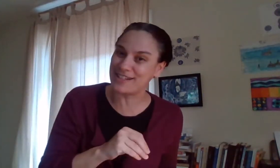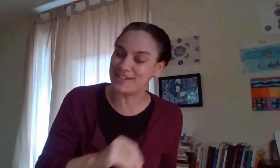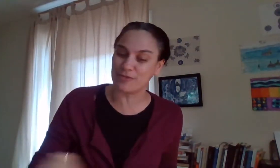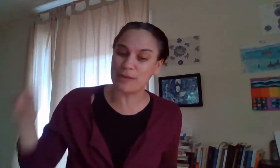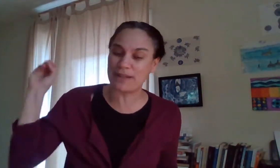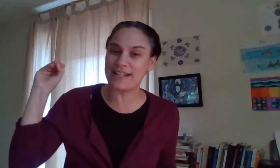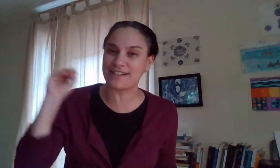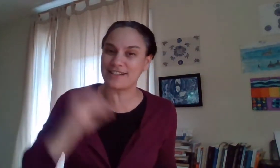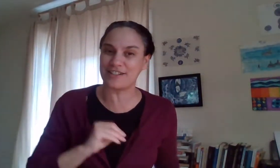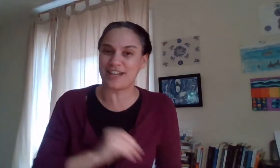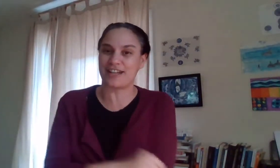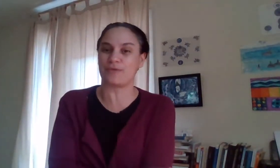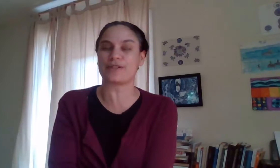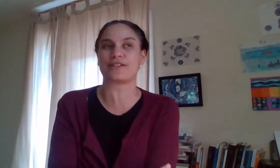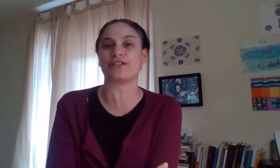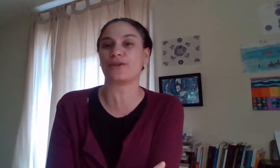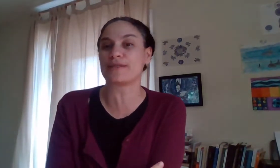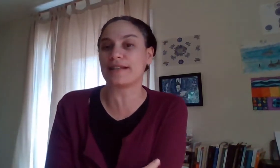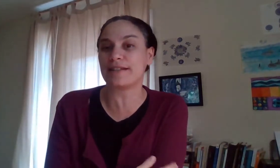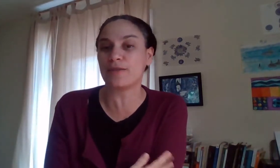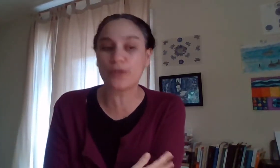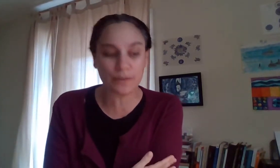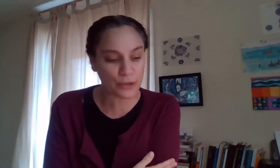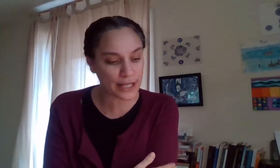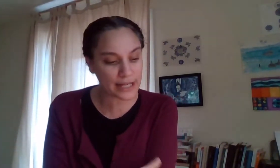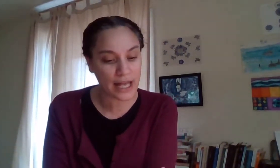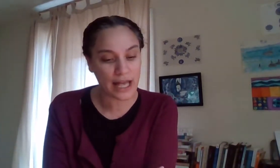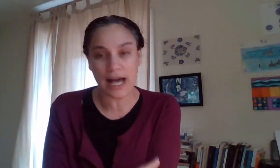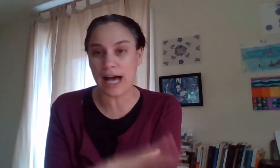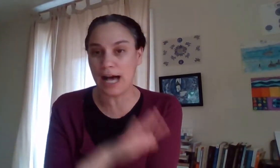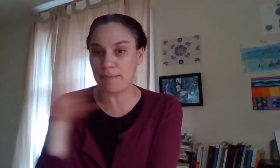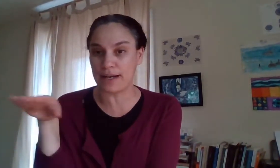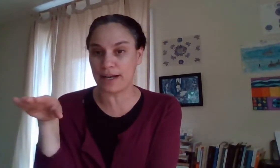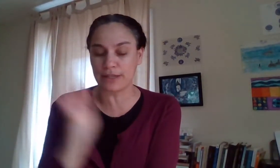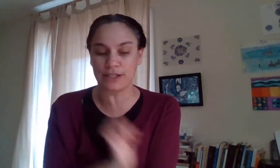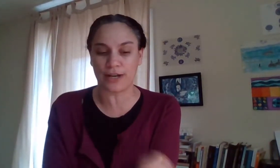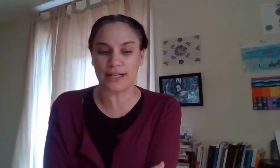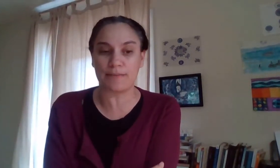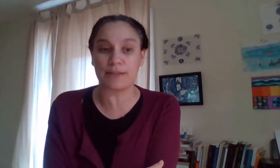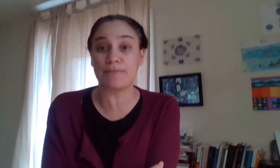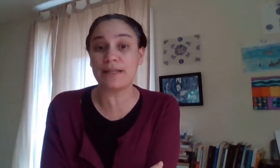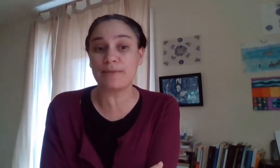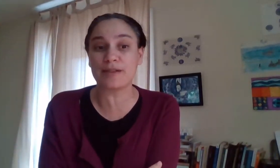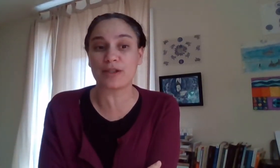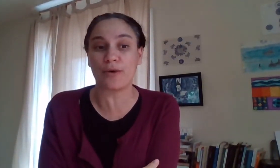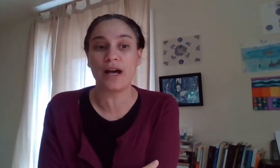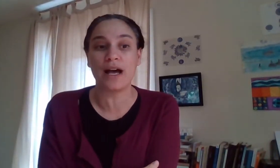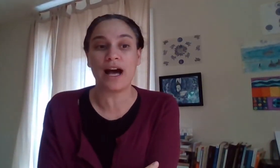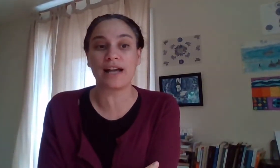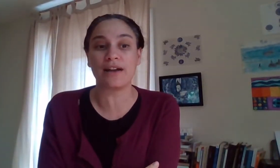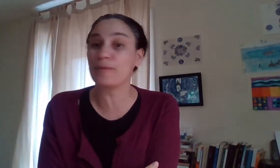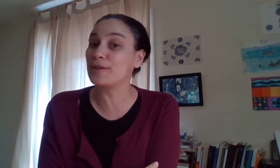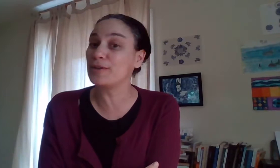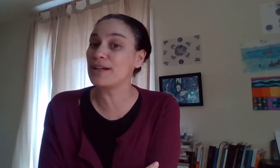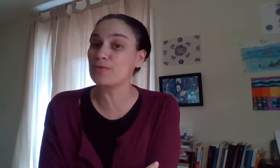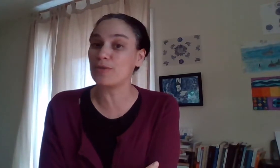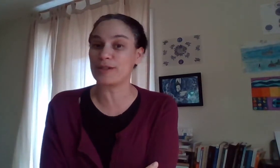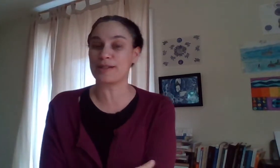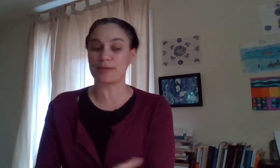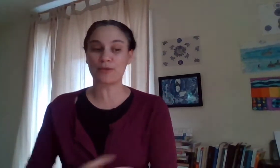sending replays and each day i was you know sending the workbook again uh but i really try to keep it the minimum so i hope that you guys would want to subscribe